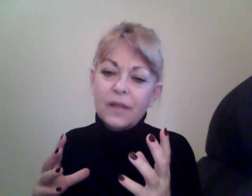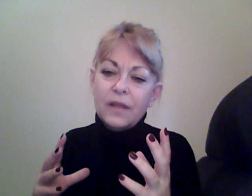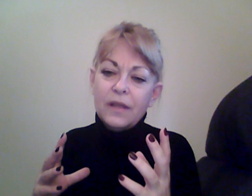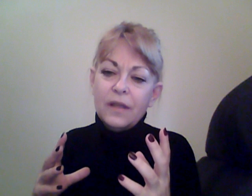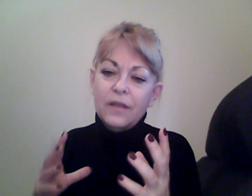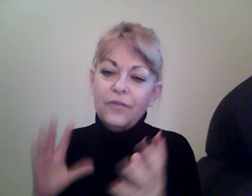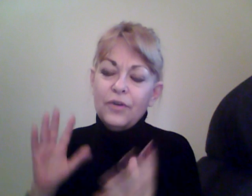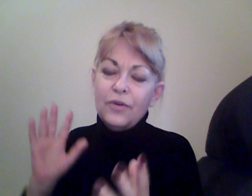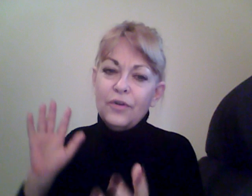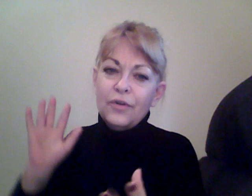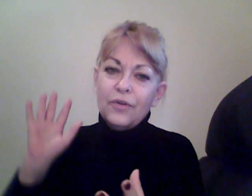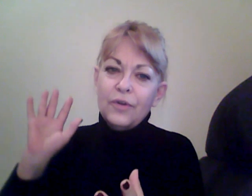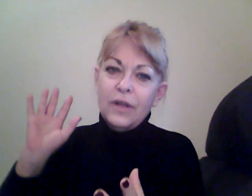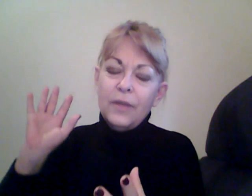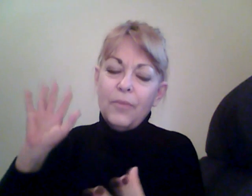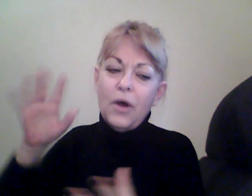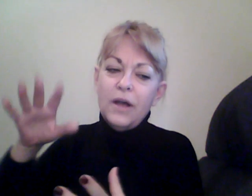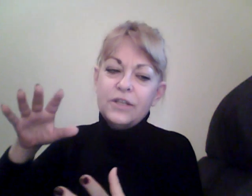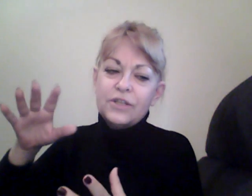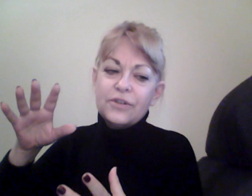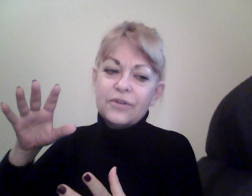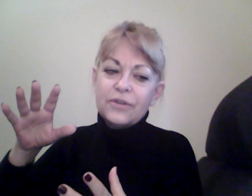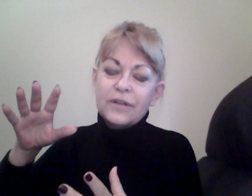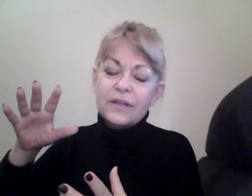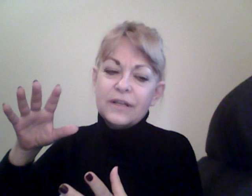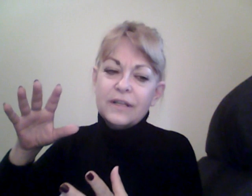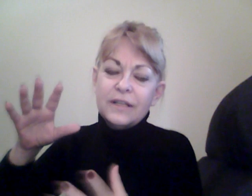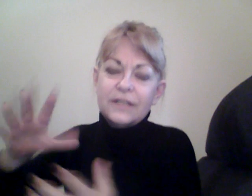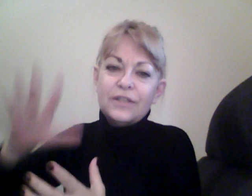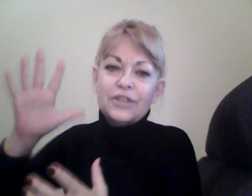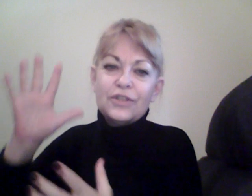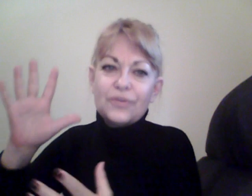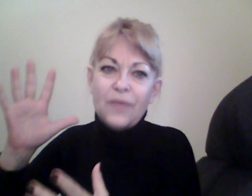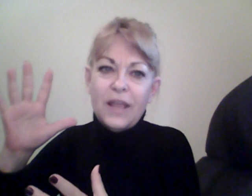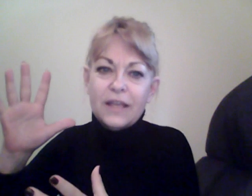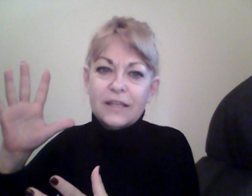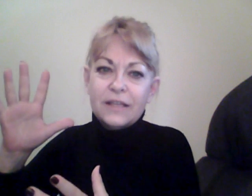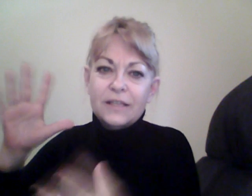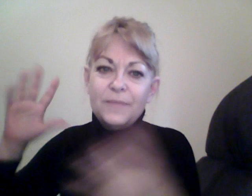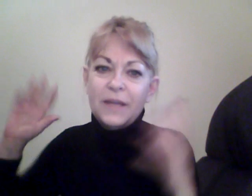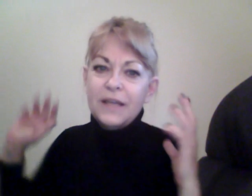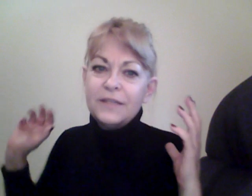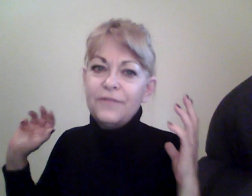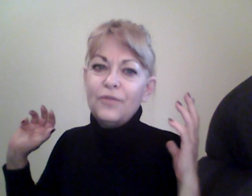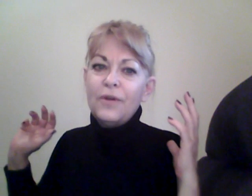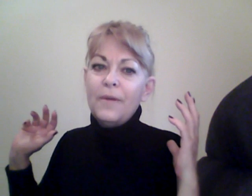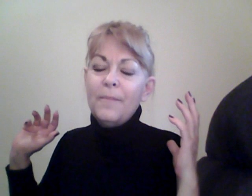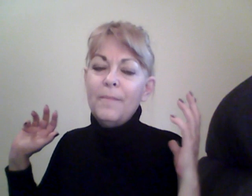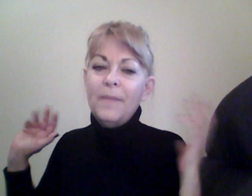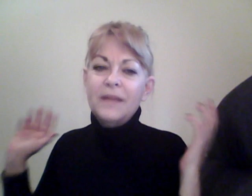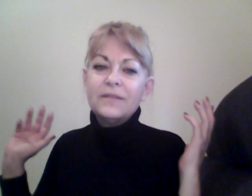If your, your posture isn't straight, it's because of your muscle.